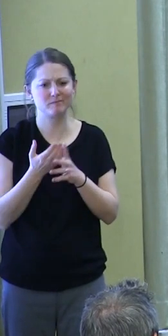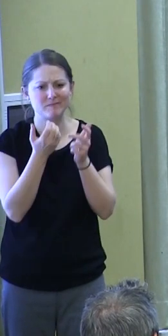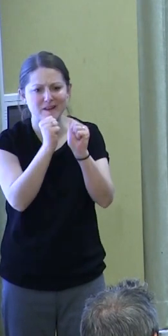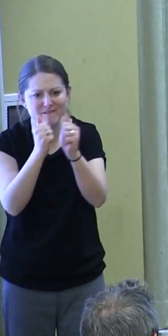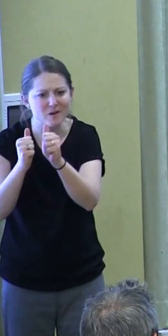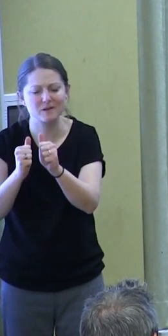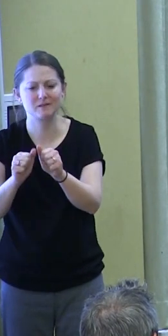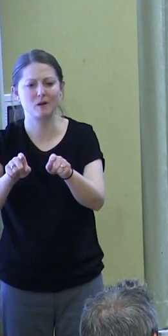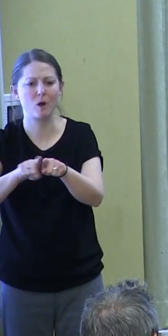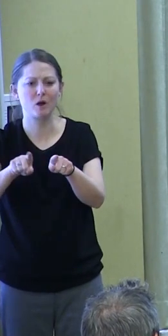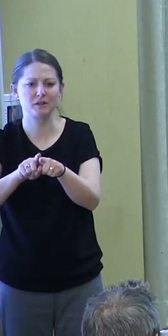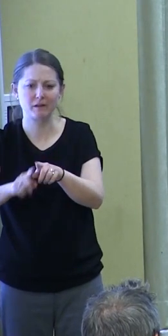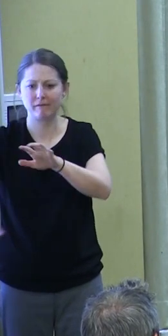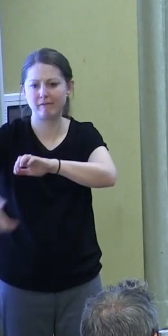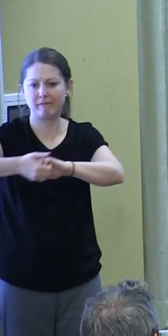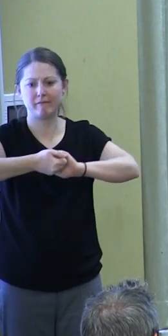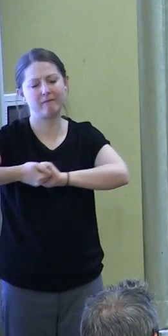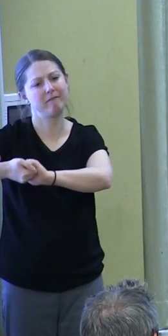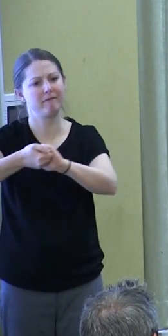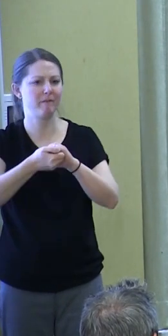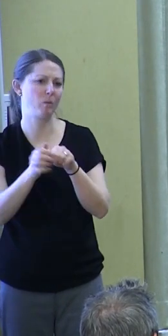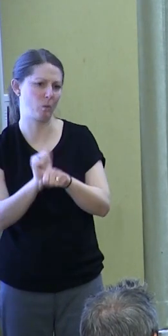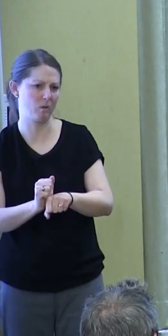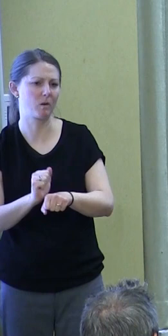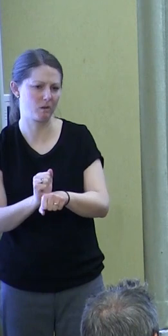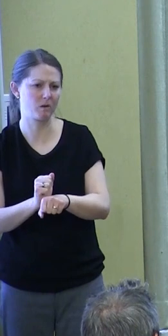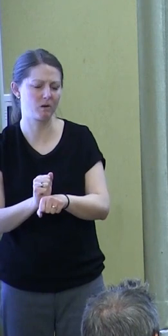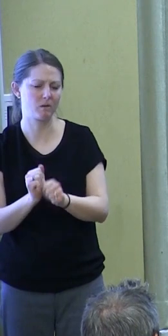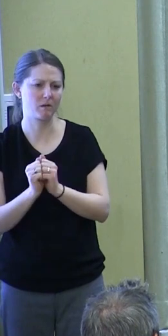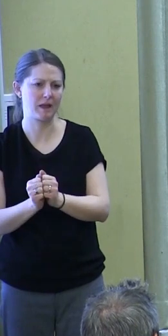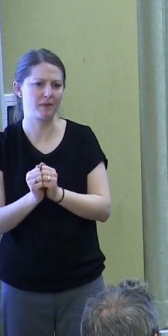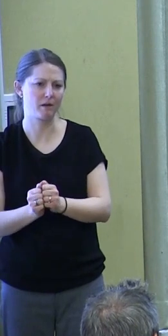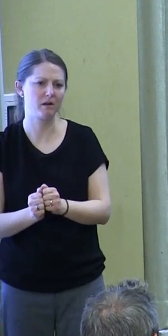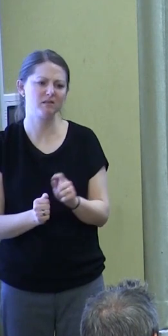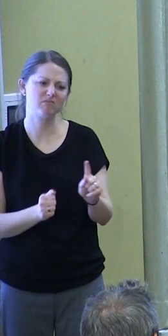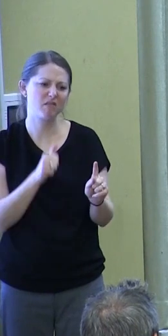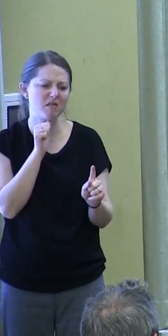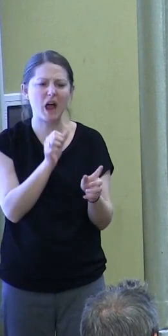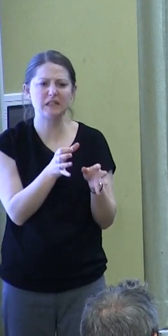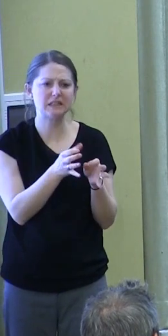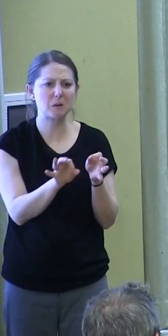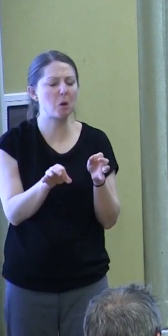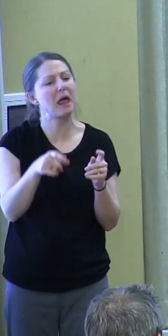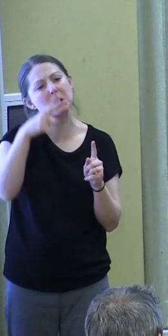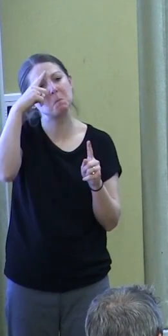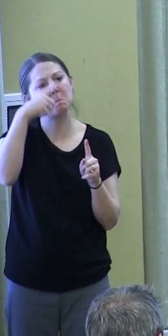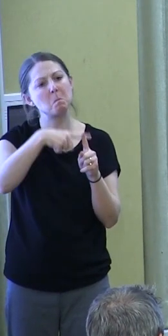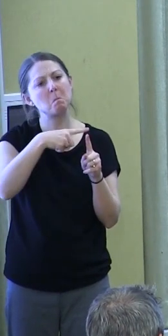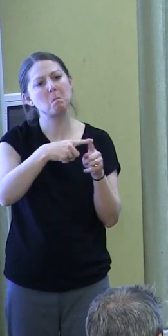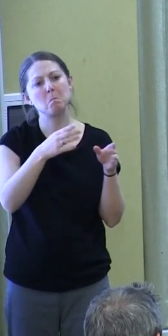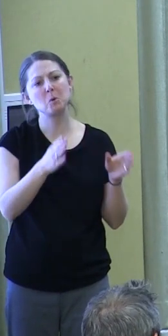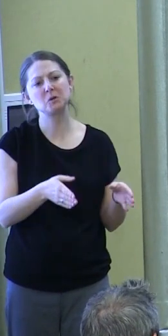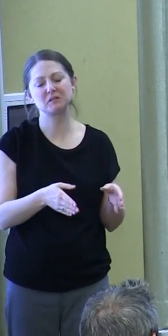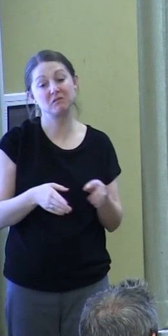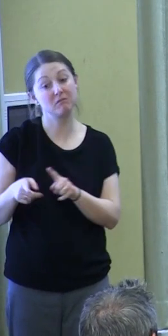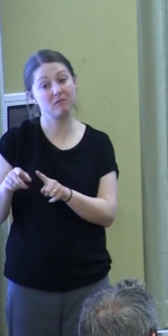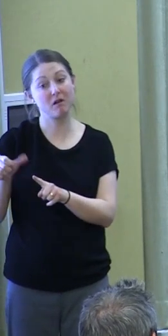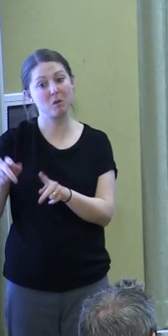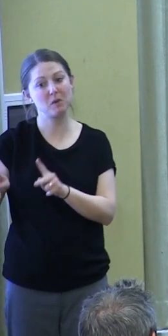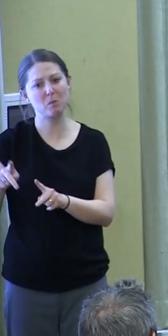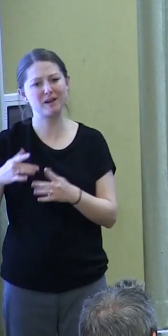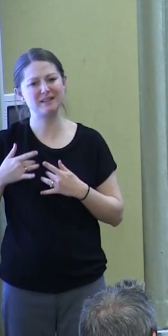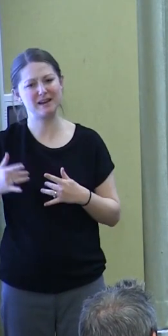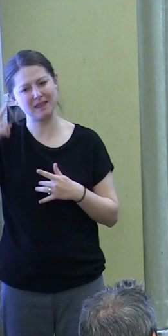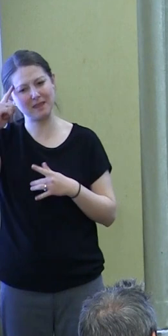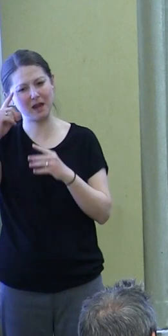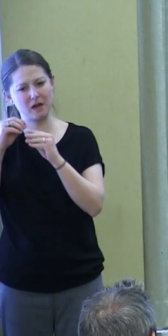especially through collective work together. So, unlike simple optimists, those are folks who tend